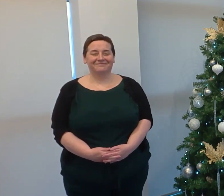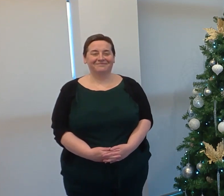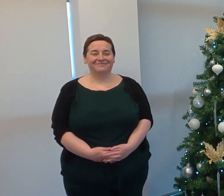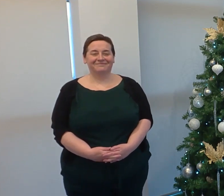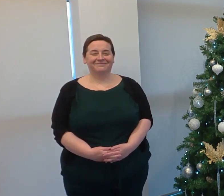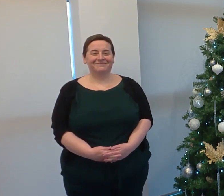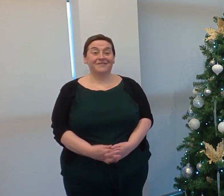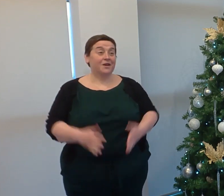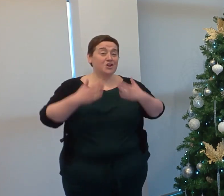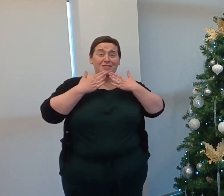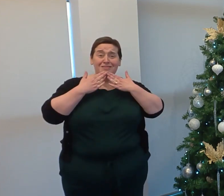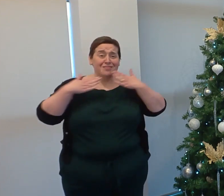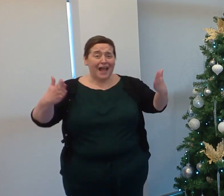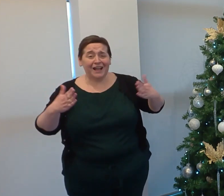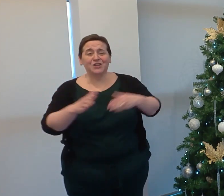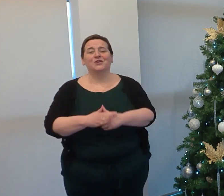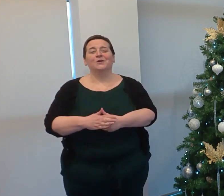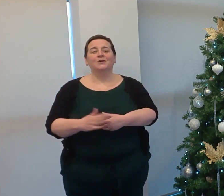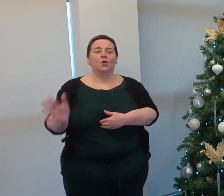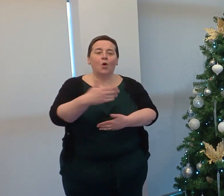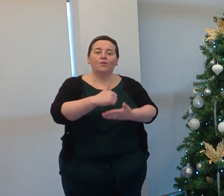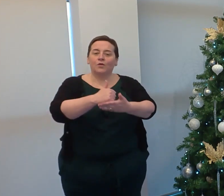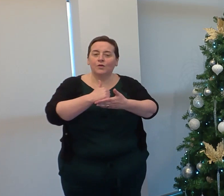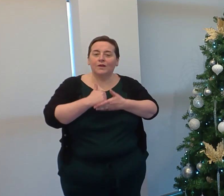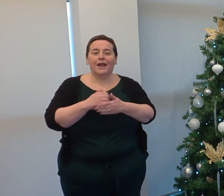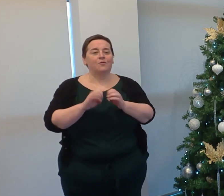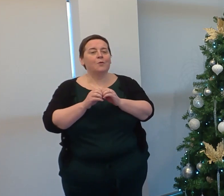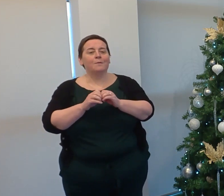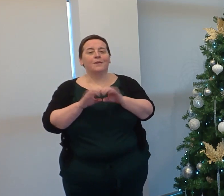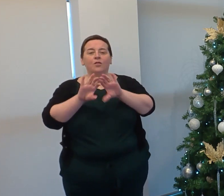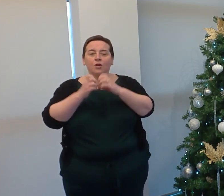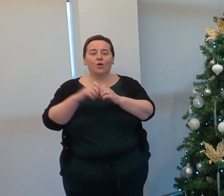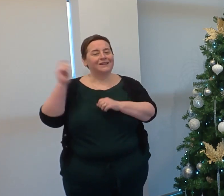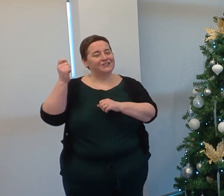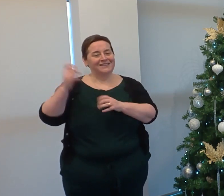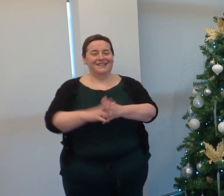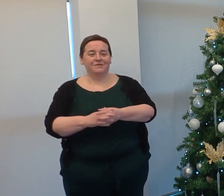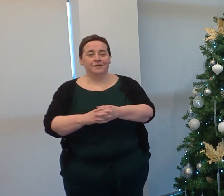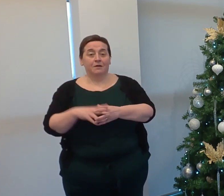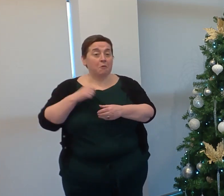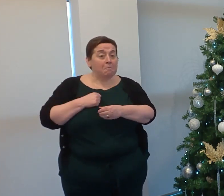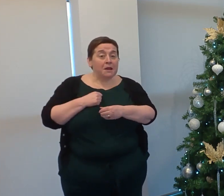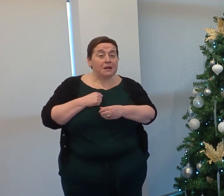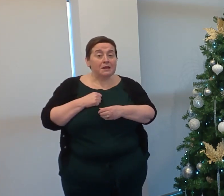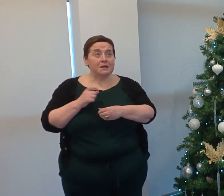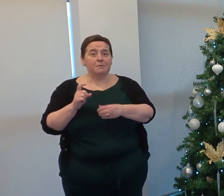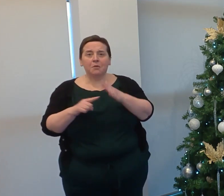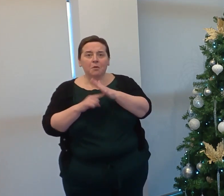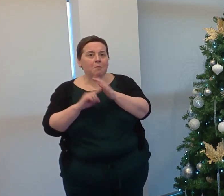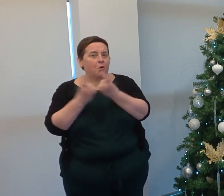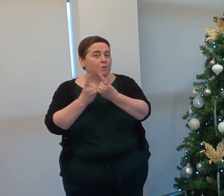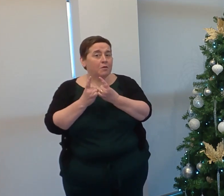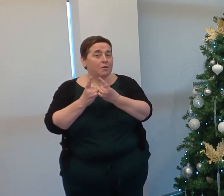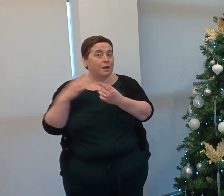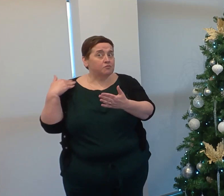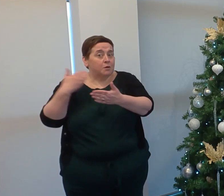A great big thank you to all of you who have helped to make the College a success. For me, some of the highlights so